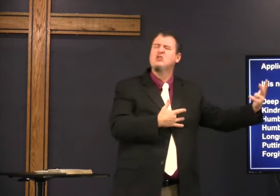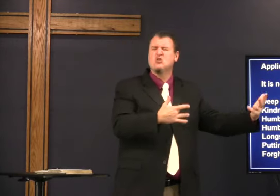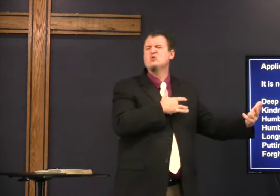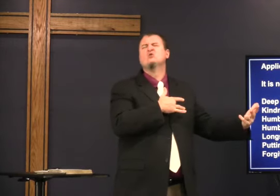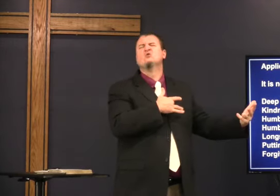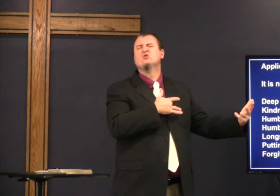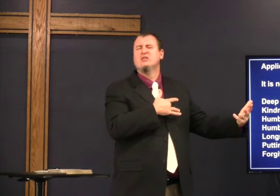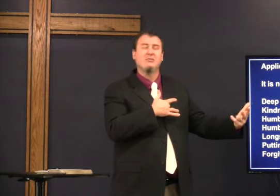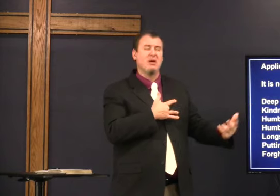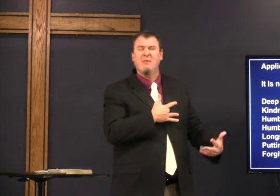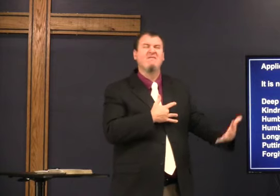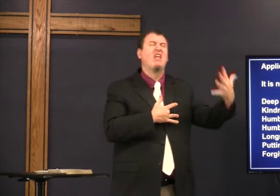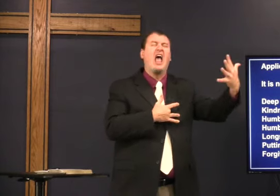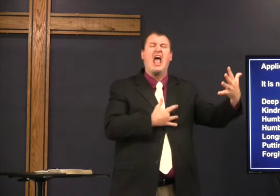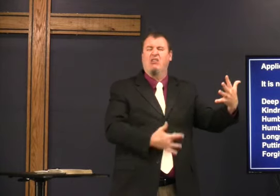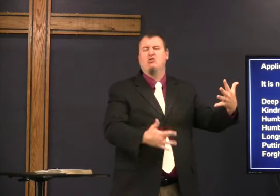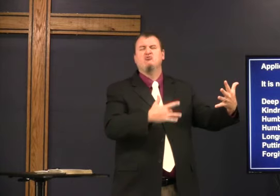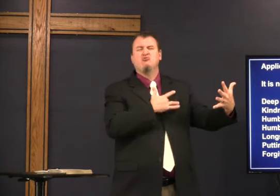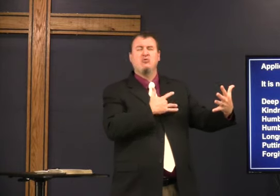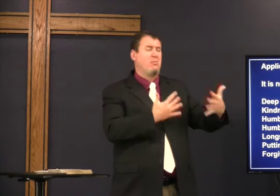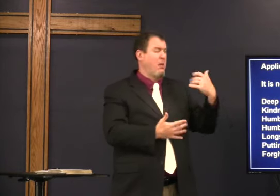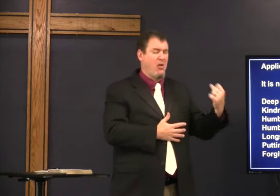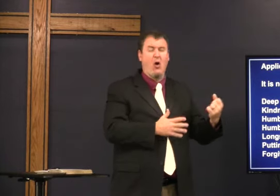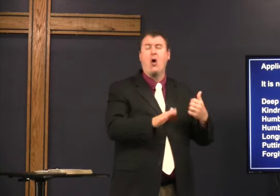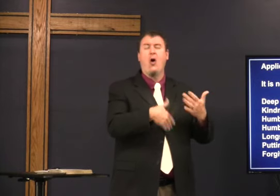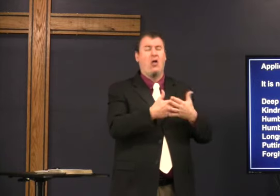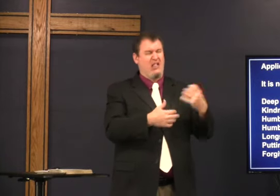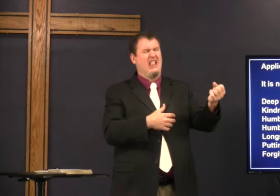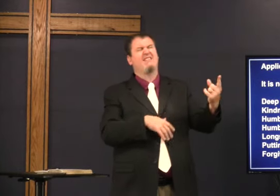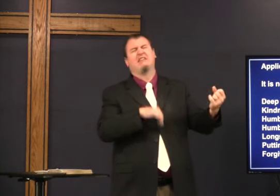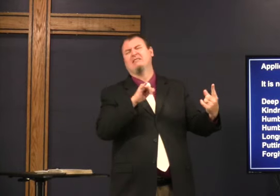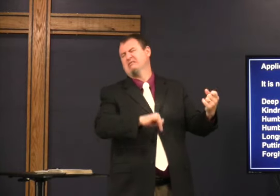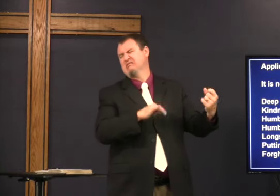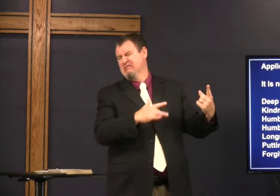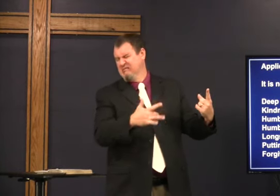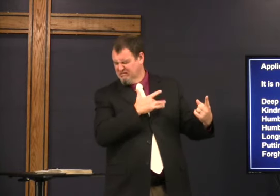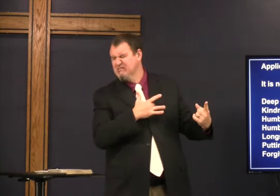maybe one or two things that really reach out to you maybe all of them